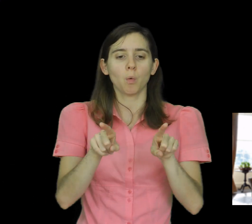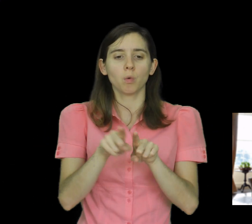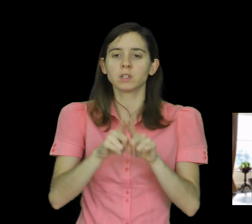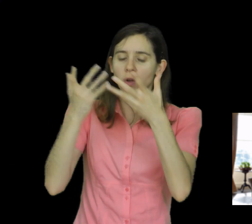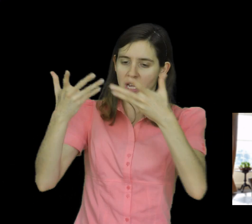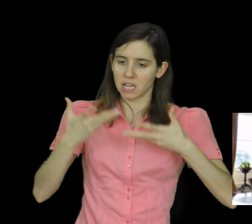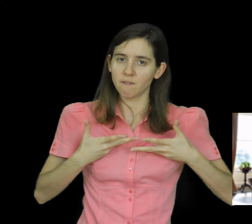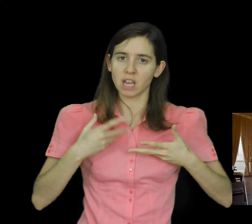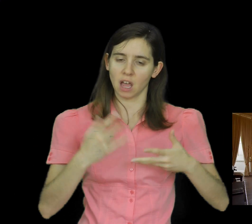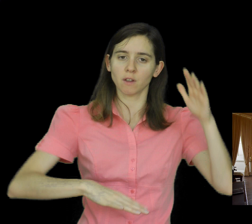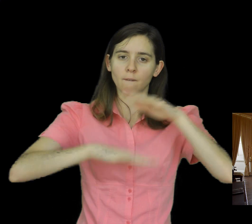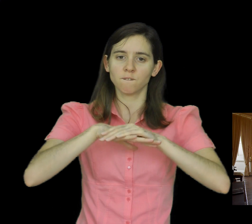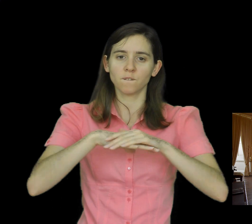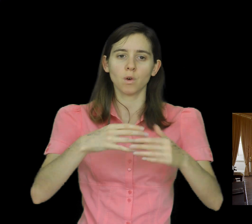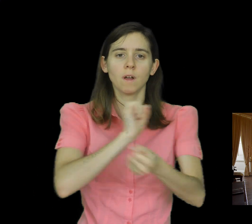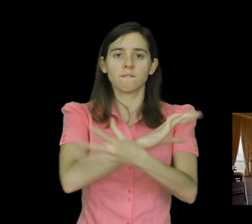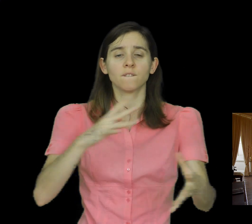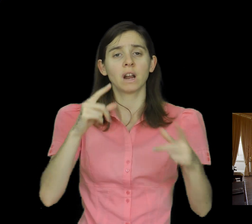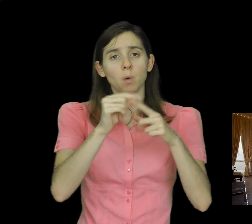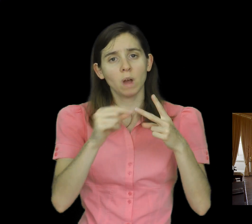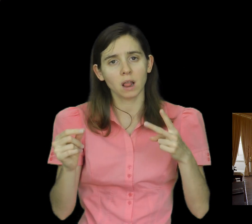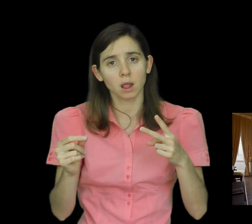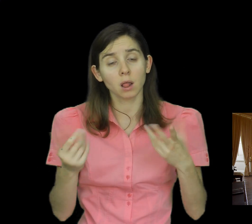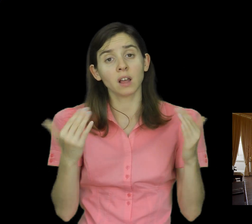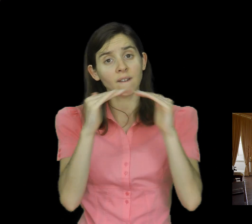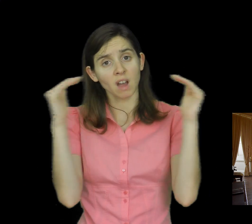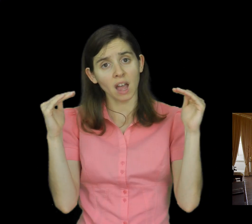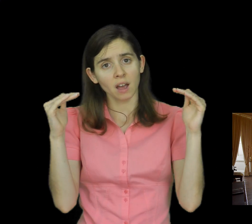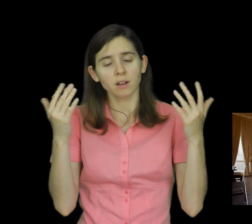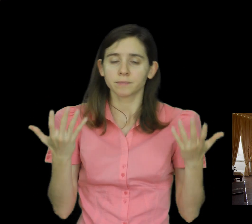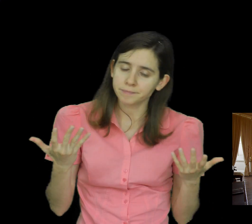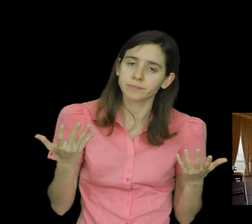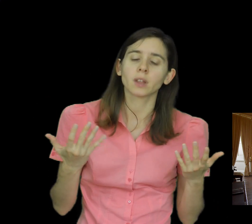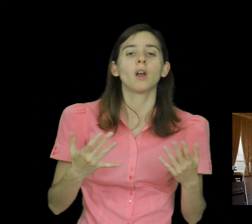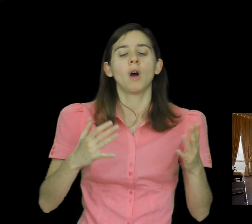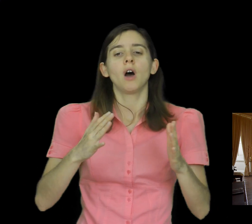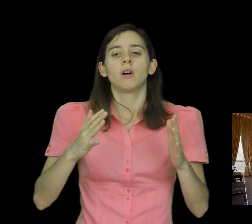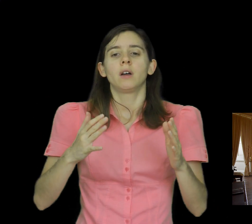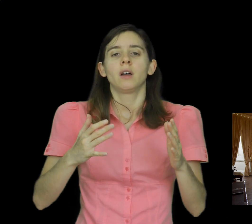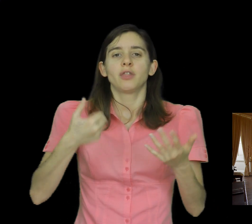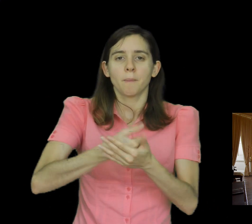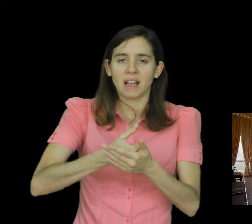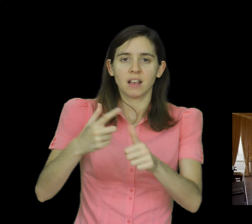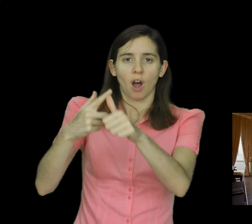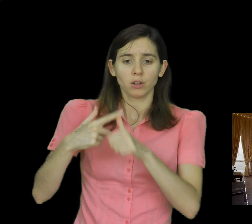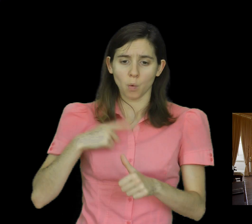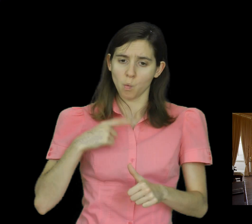to love. Is it fair? So the short answer to why we suffer is that we and other human